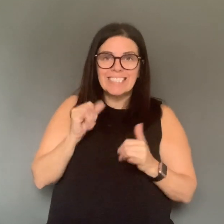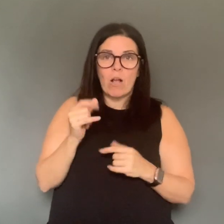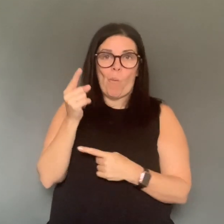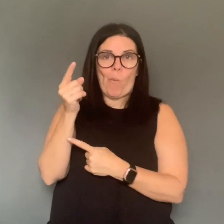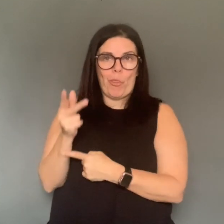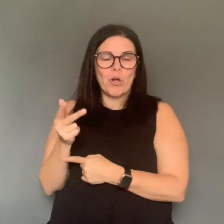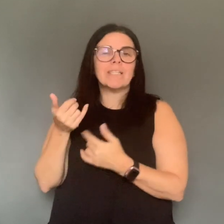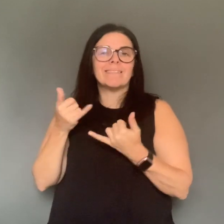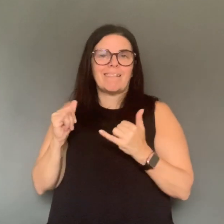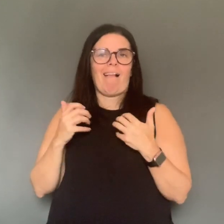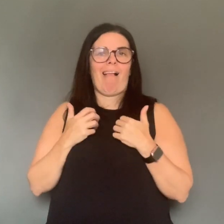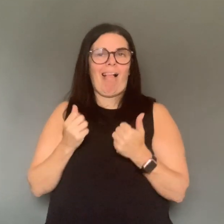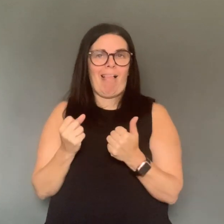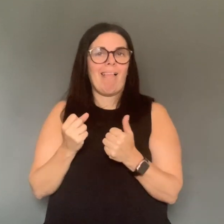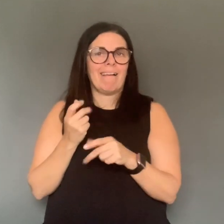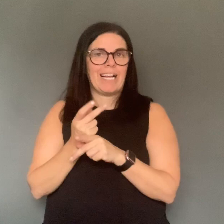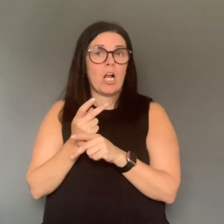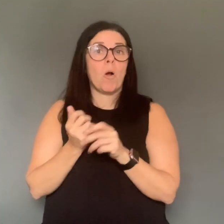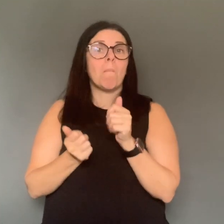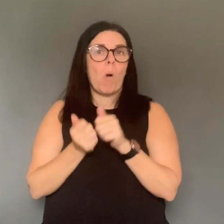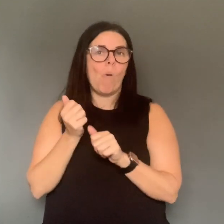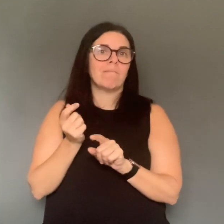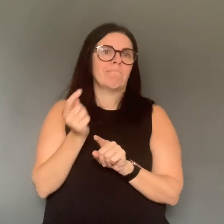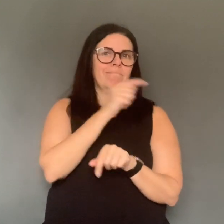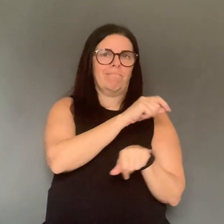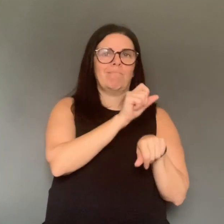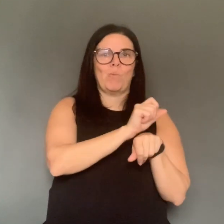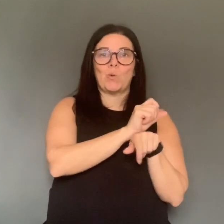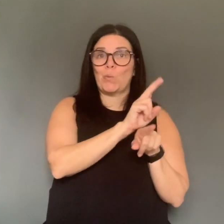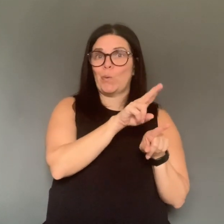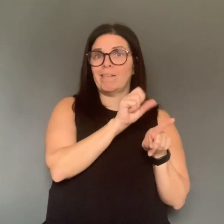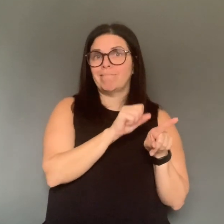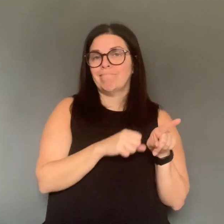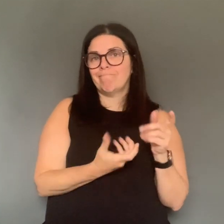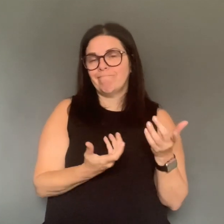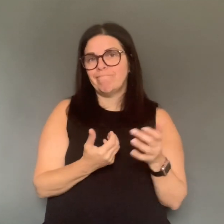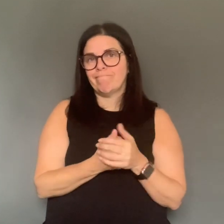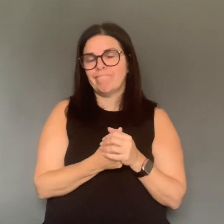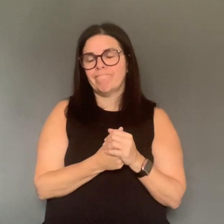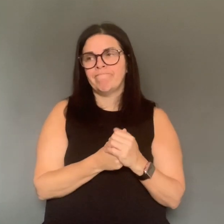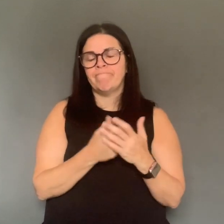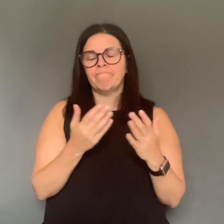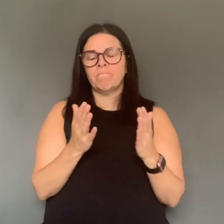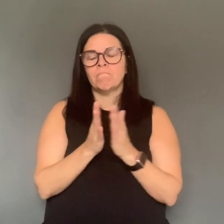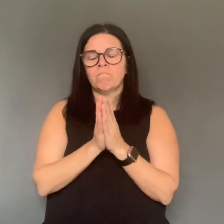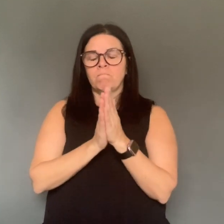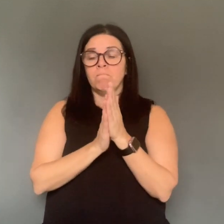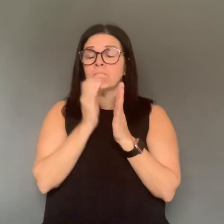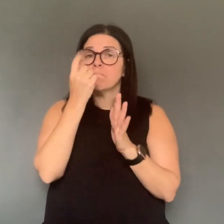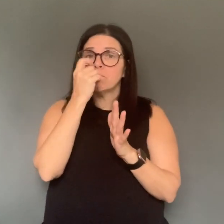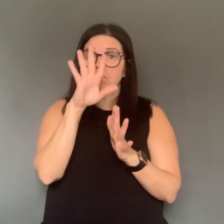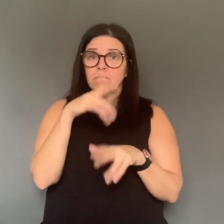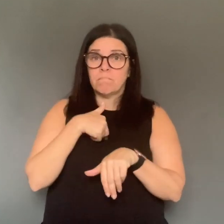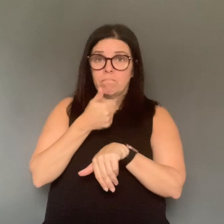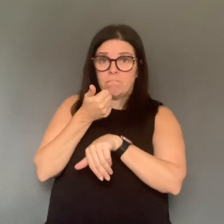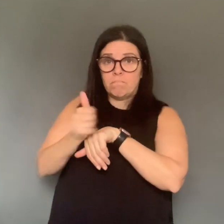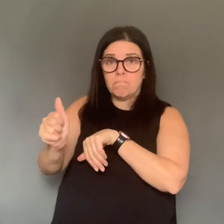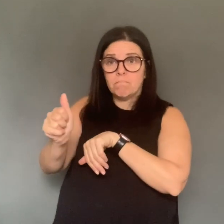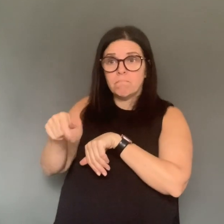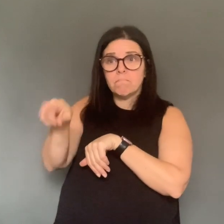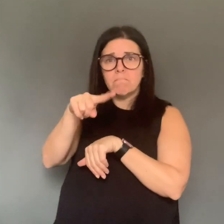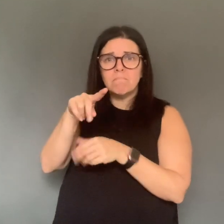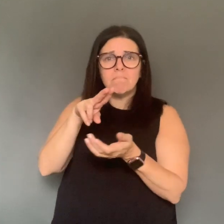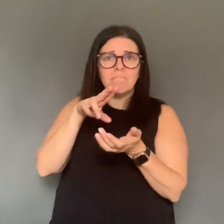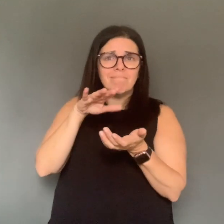That's what their passion is, to save lives, to help people who are suffering. Detroit has seen a number of cases in their community,